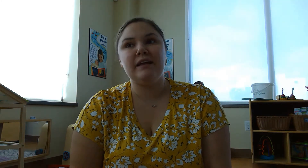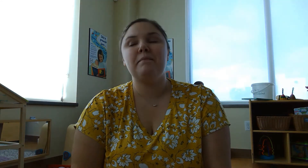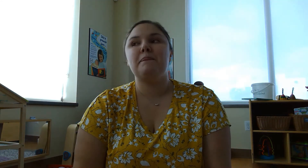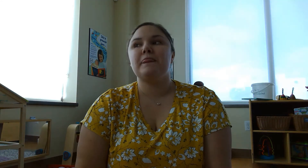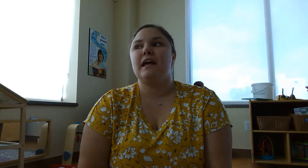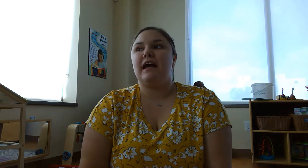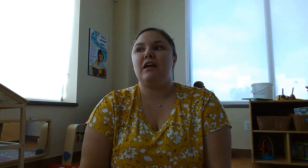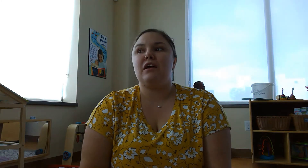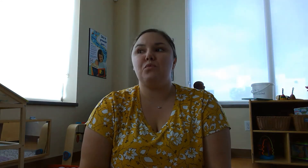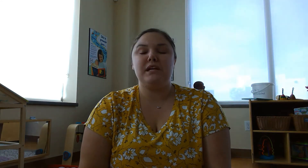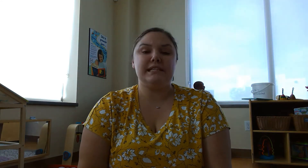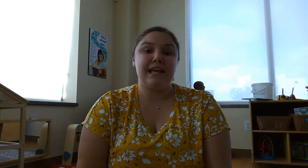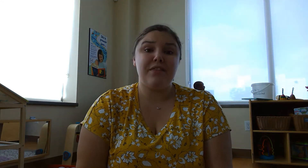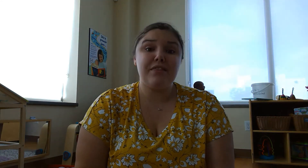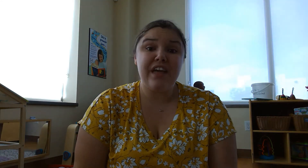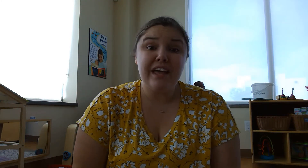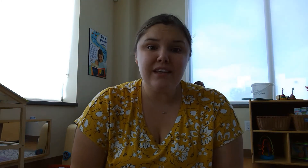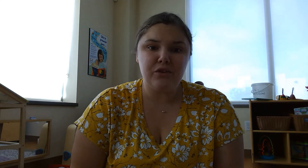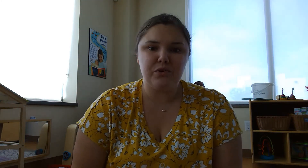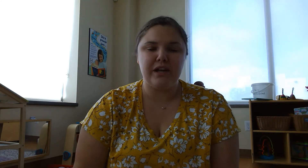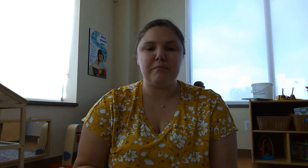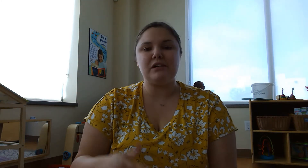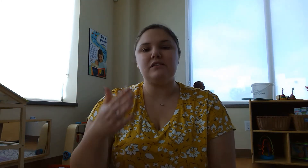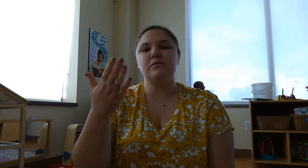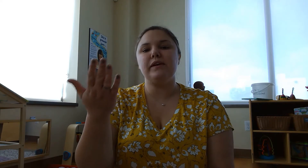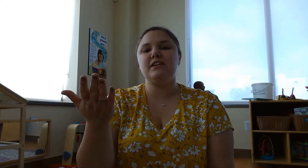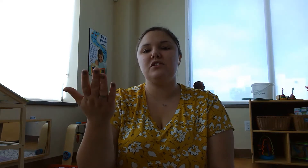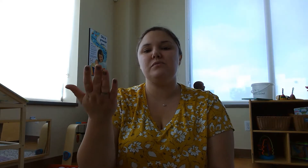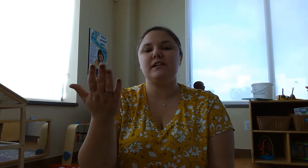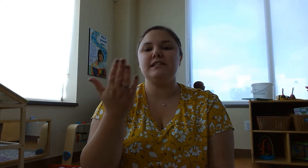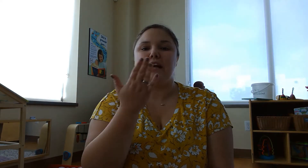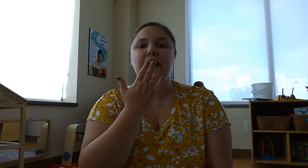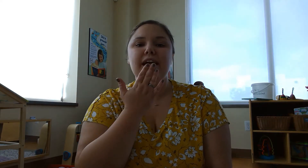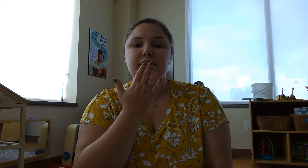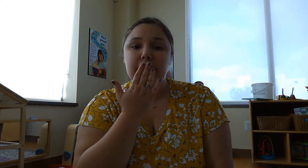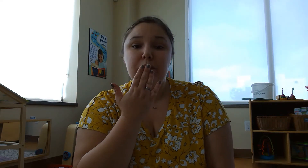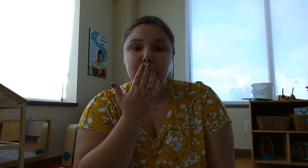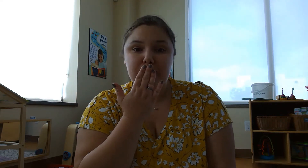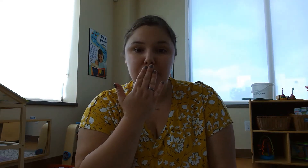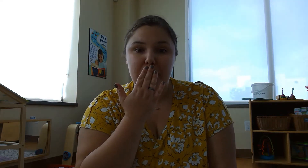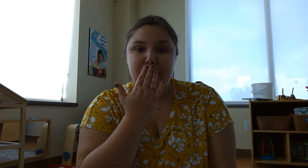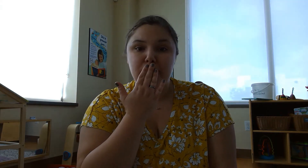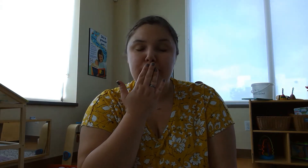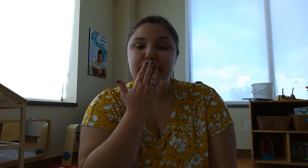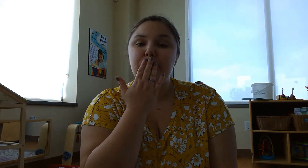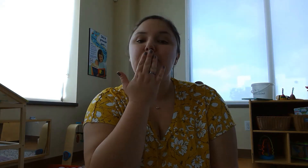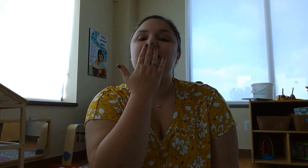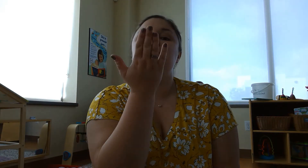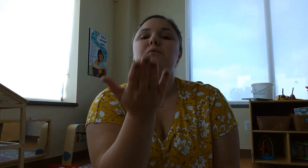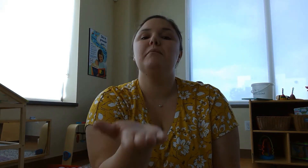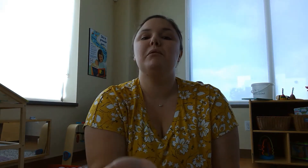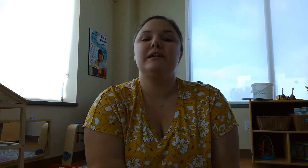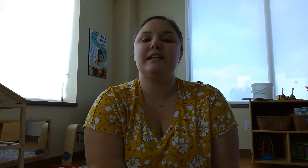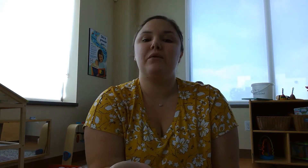and we can say thank you to another person. So what we're going to do is we're going to take our hand and we're going to put it to our mouth and then we're going to put it down.